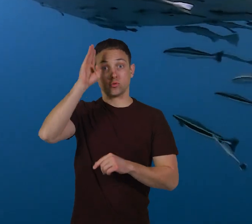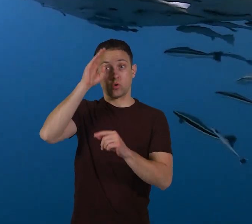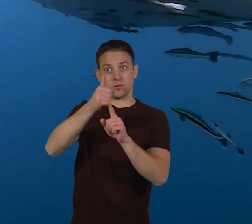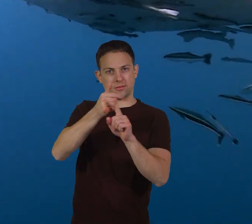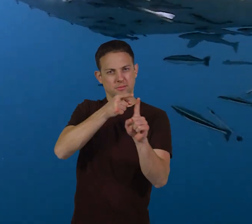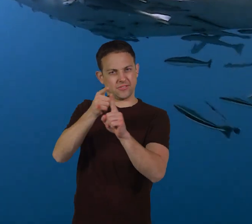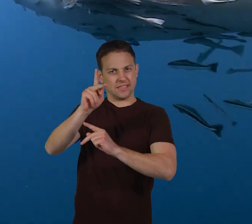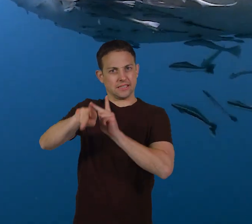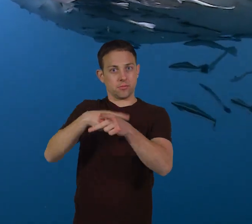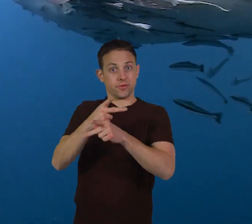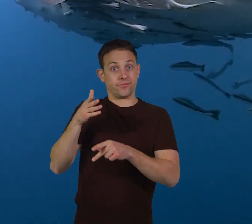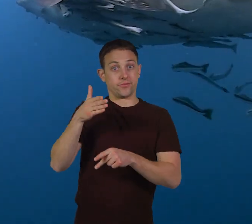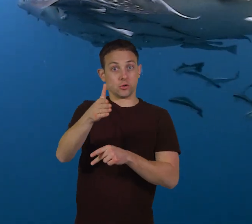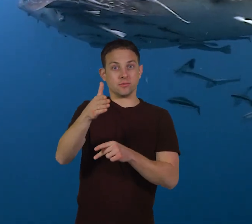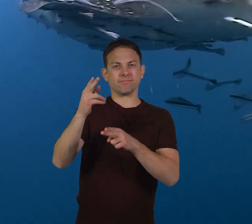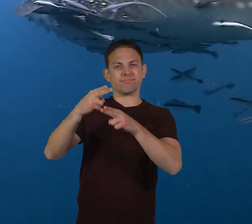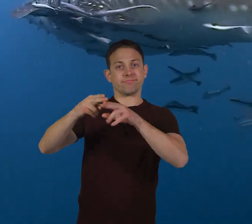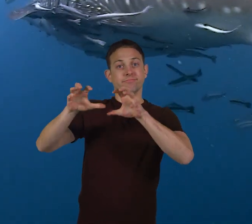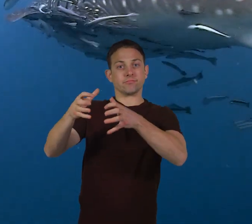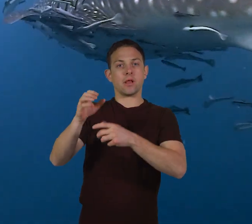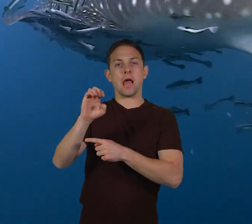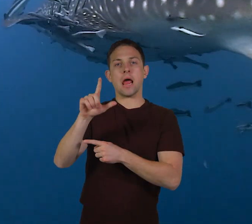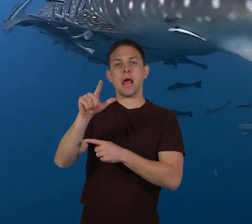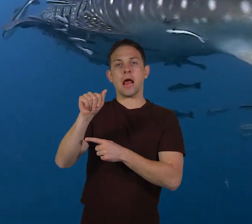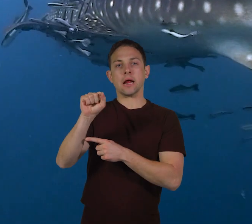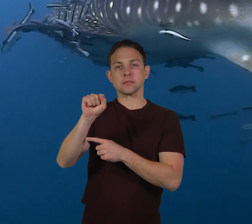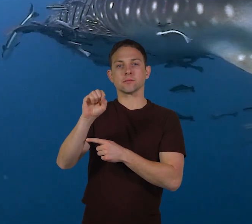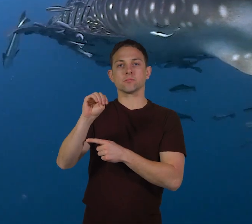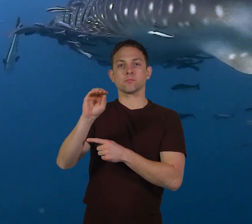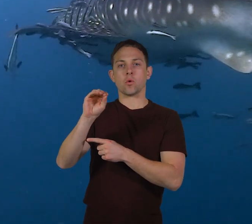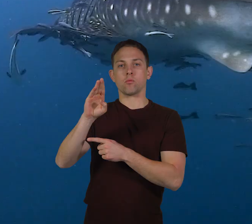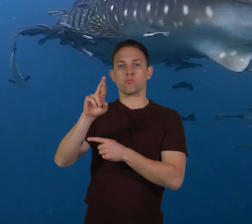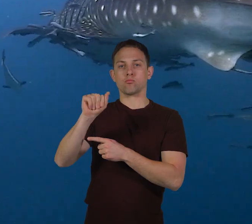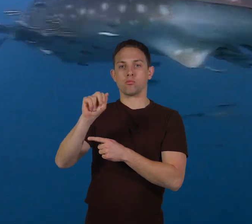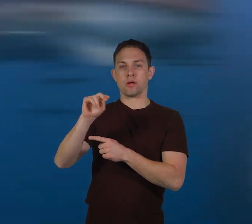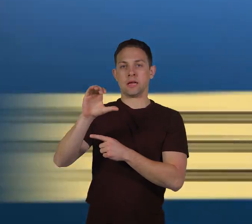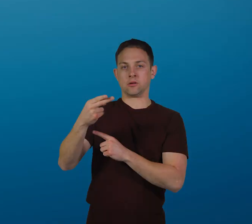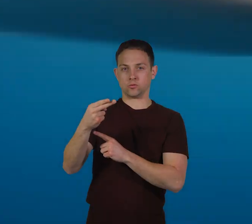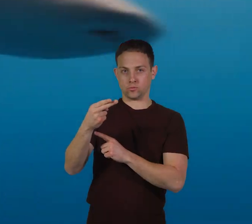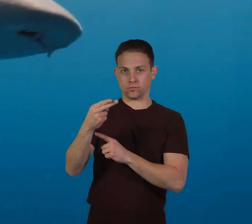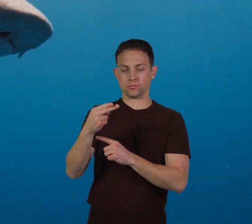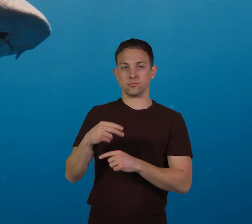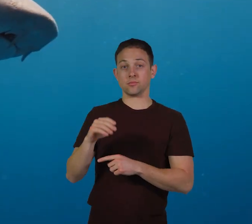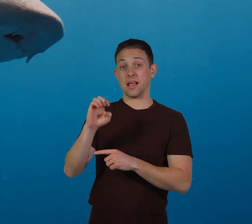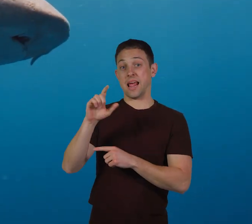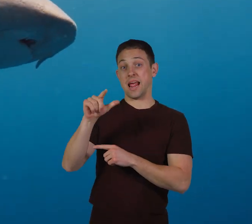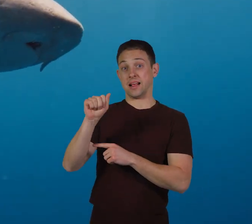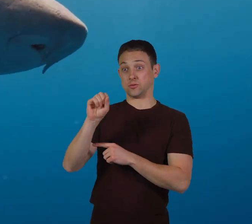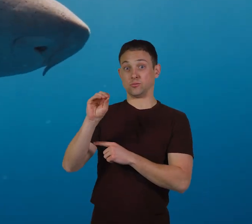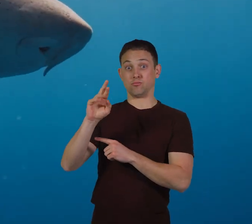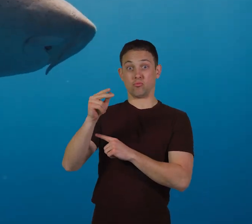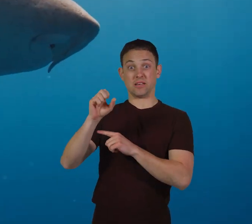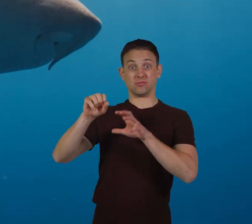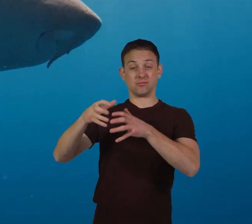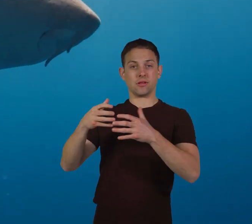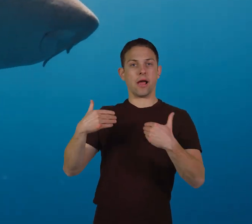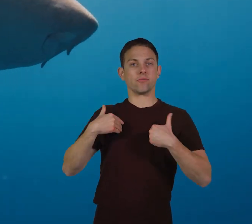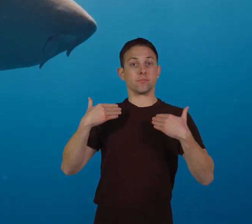particular type of fish classified as an elasmobranch. Elasmobranches have a body made of